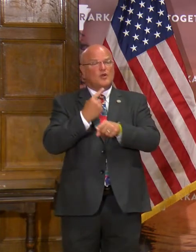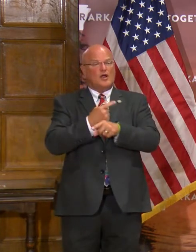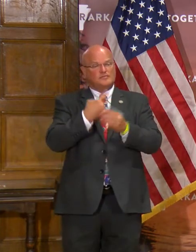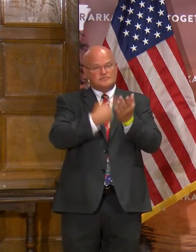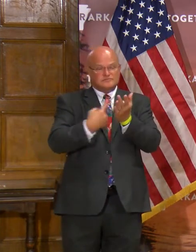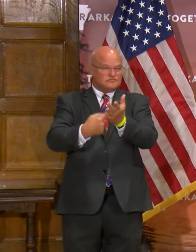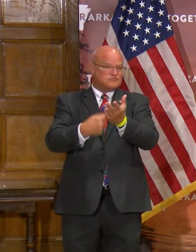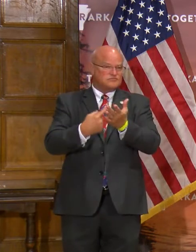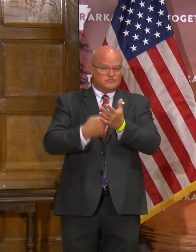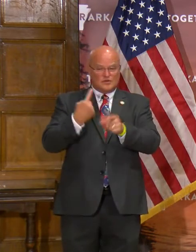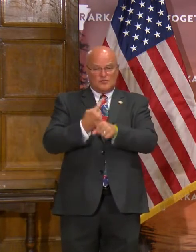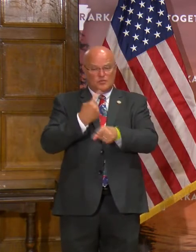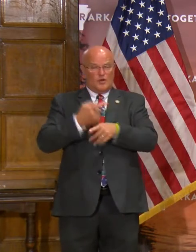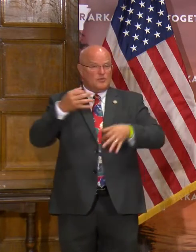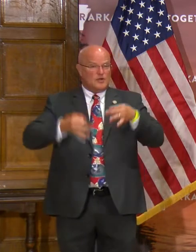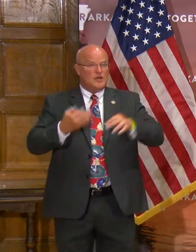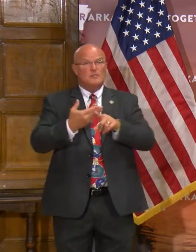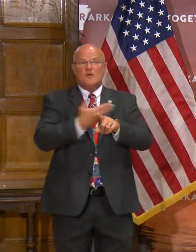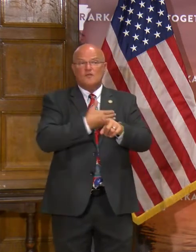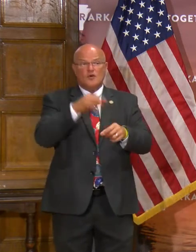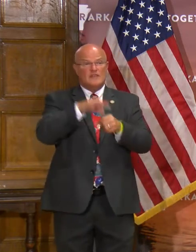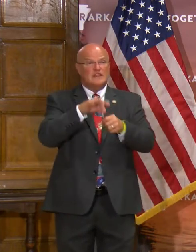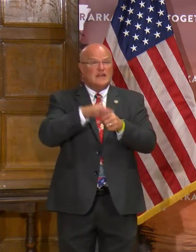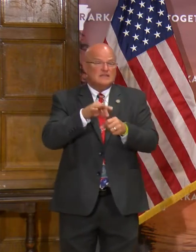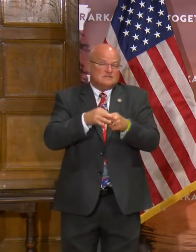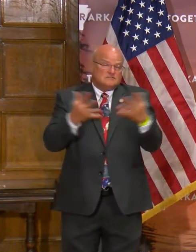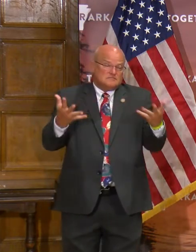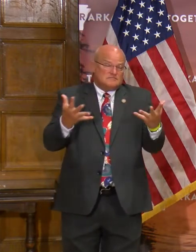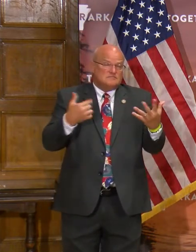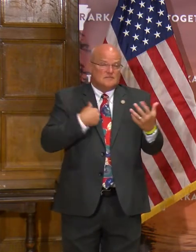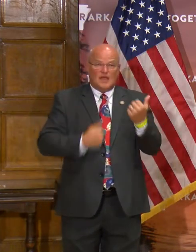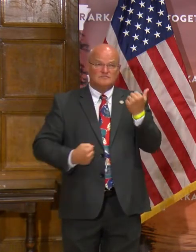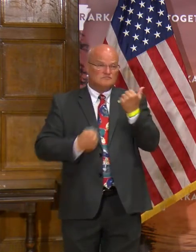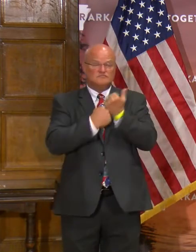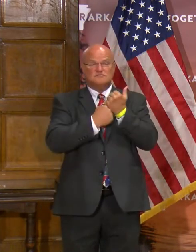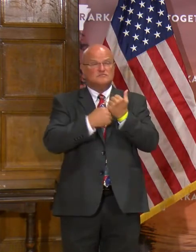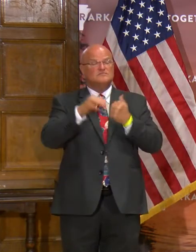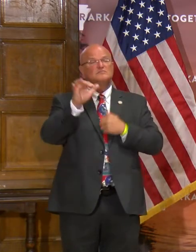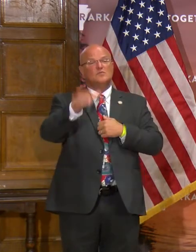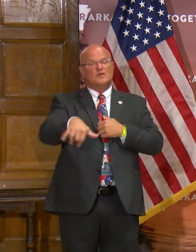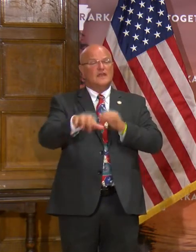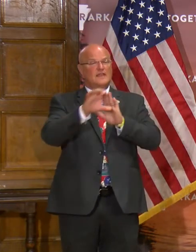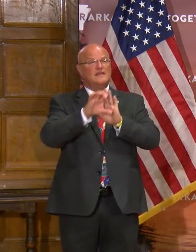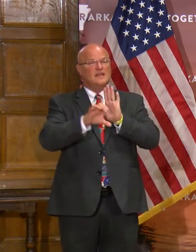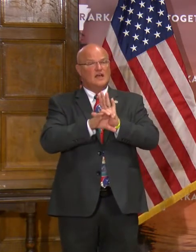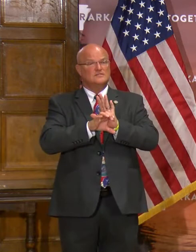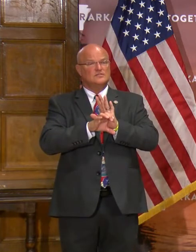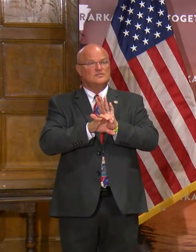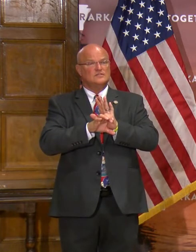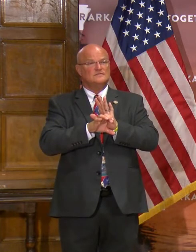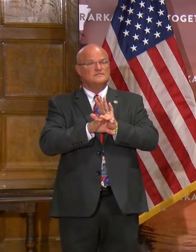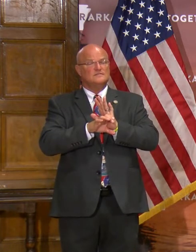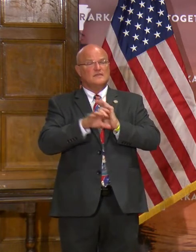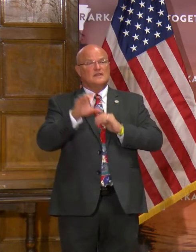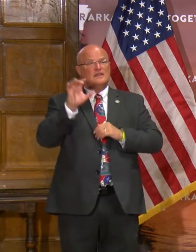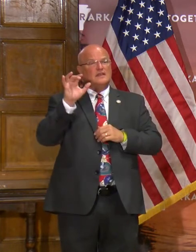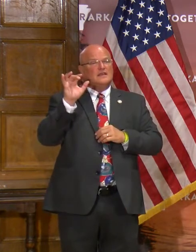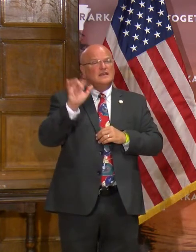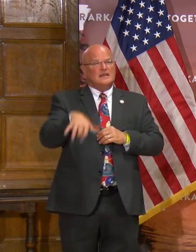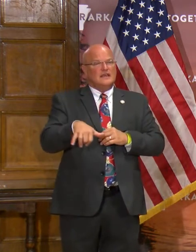with a proper hearing before the election, I'm for fulfilling the Constitution that